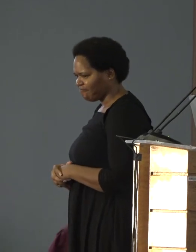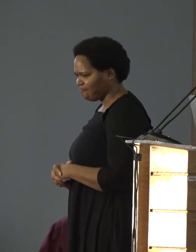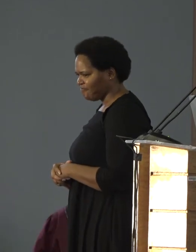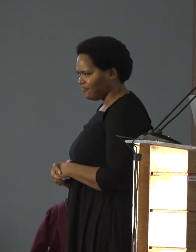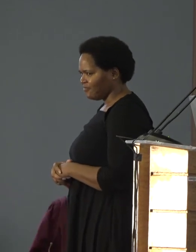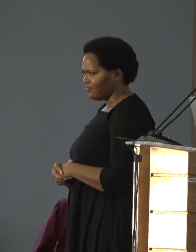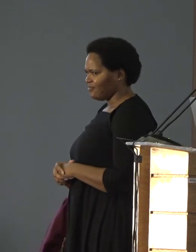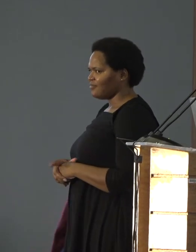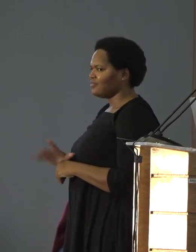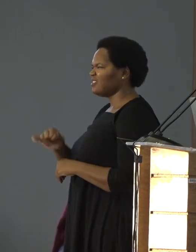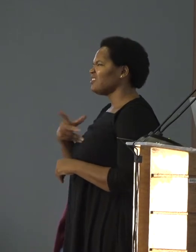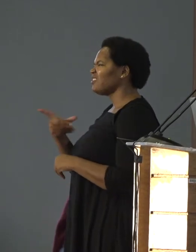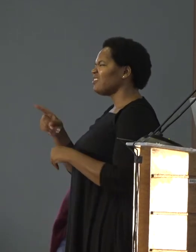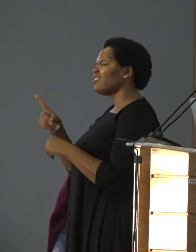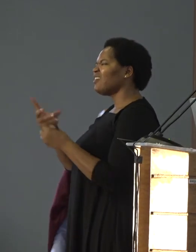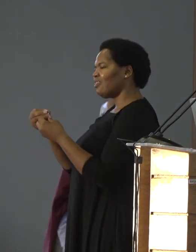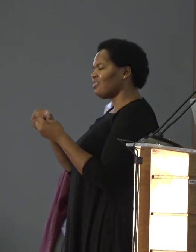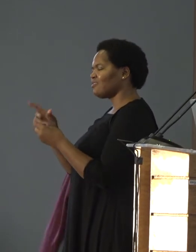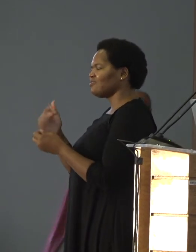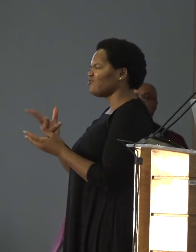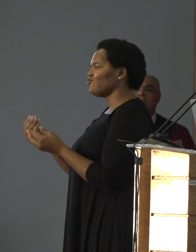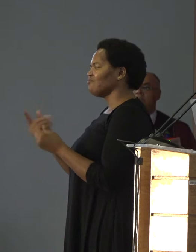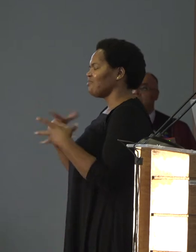It's one of the few things I inherited.